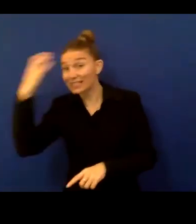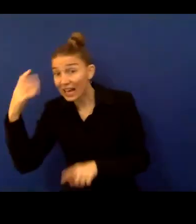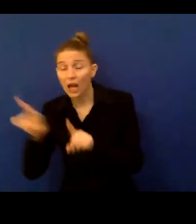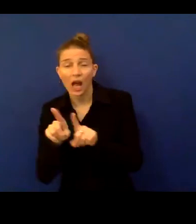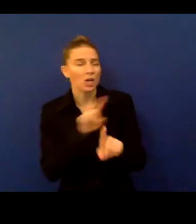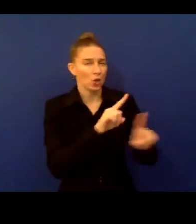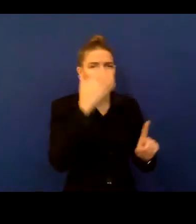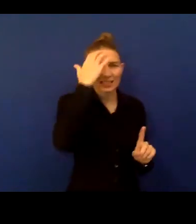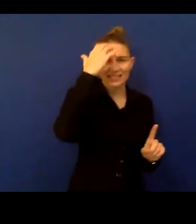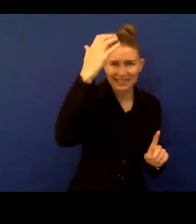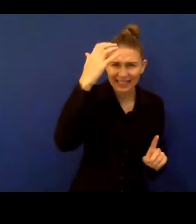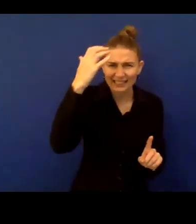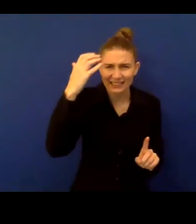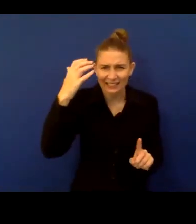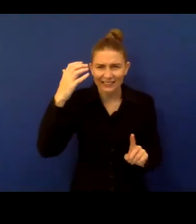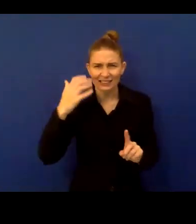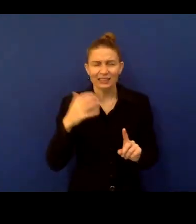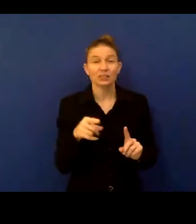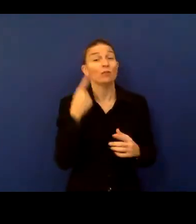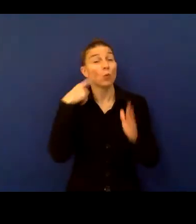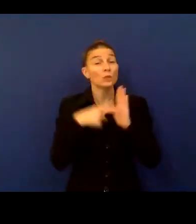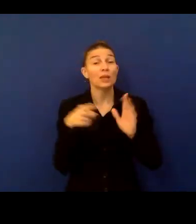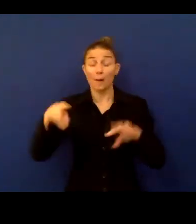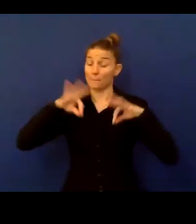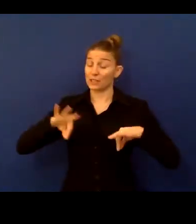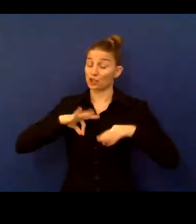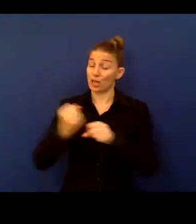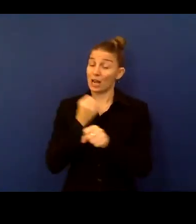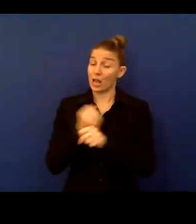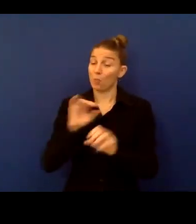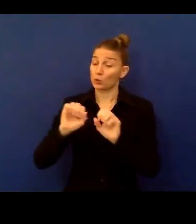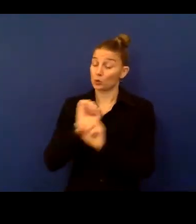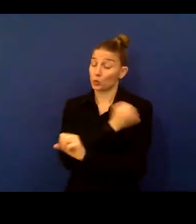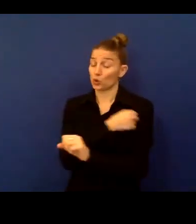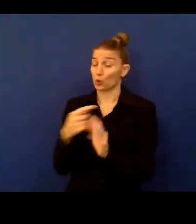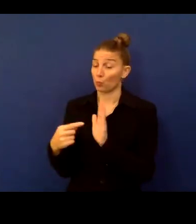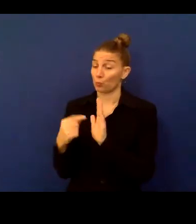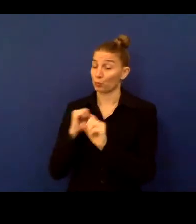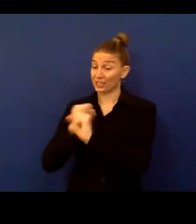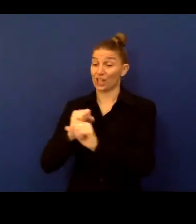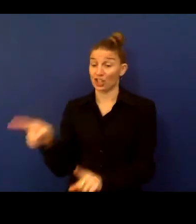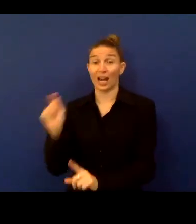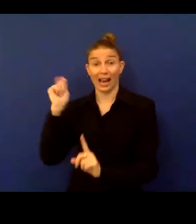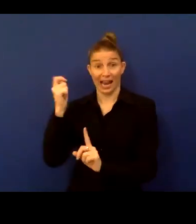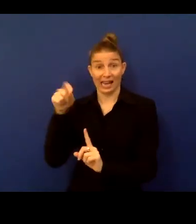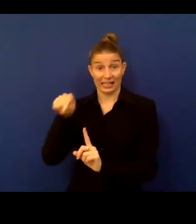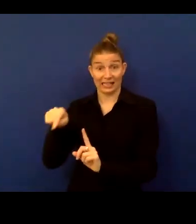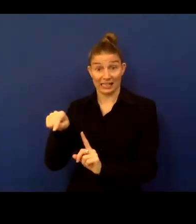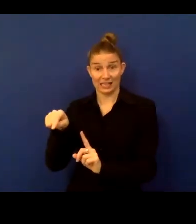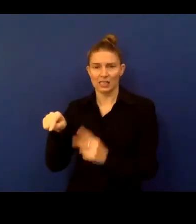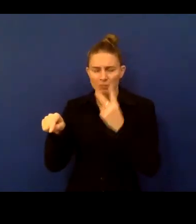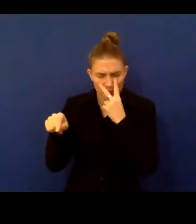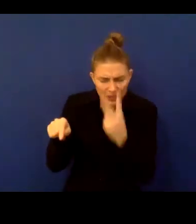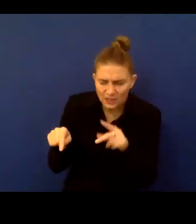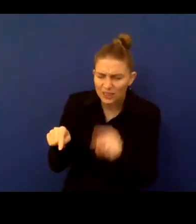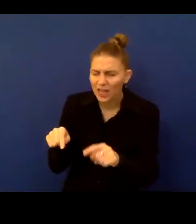of this, the inclusive data charter are working with the Ministry of Labour and Social Protection in Kenya to identify various data sources available at